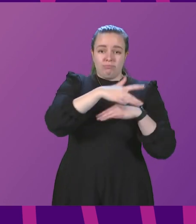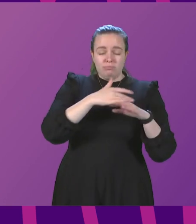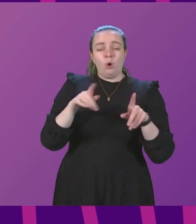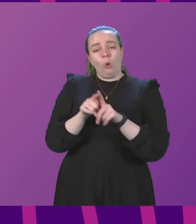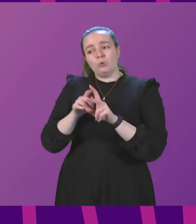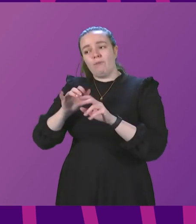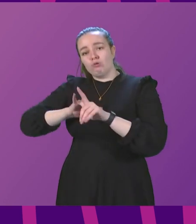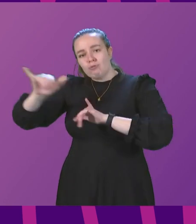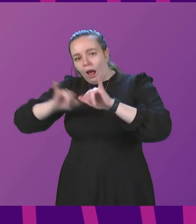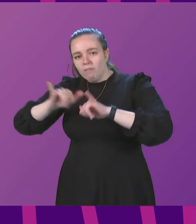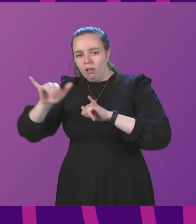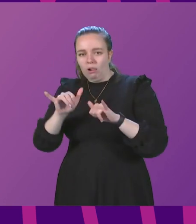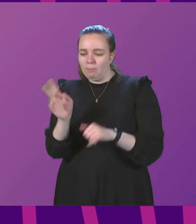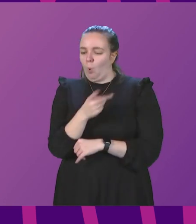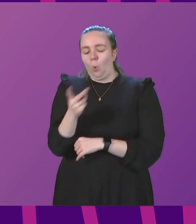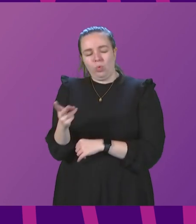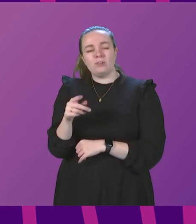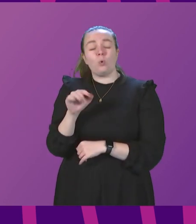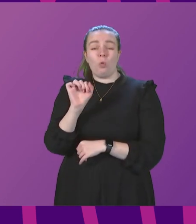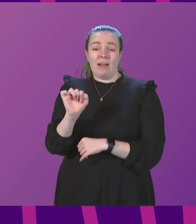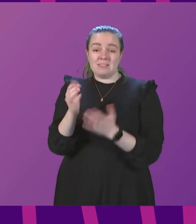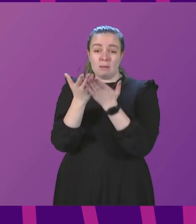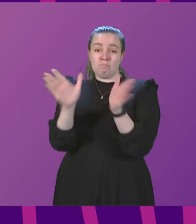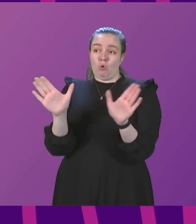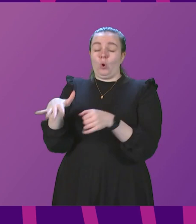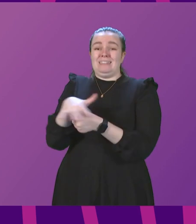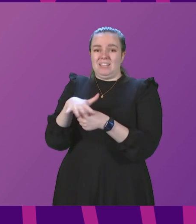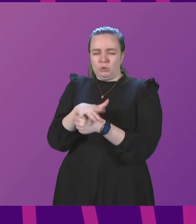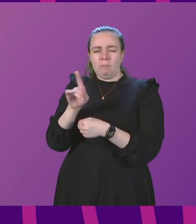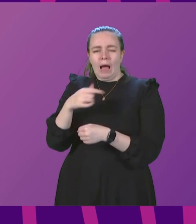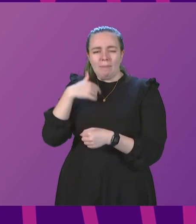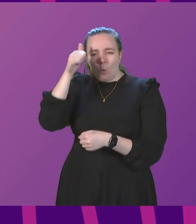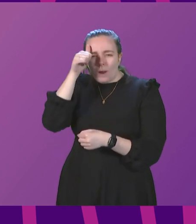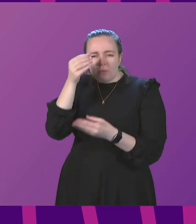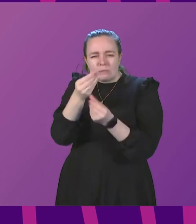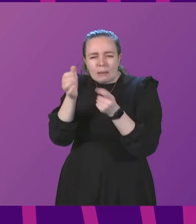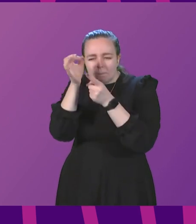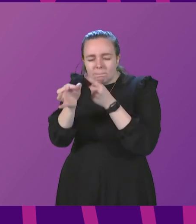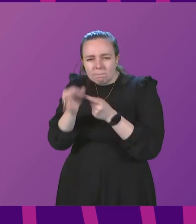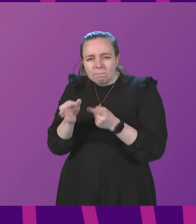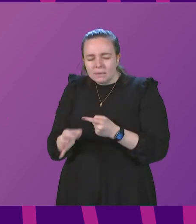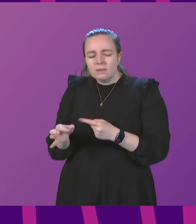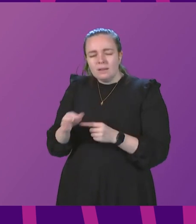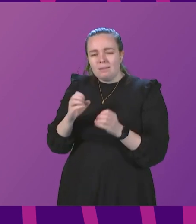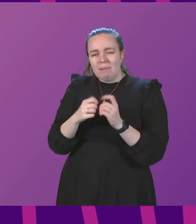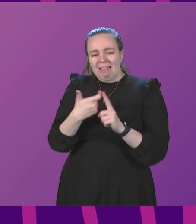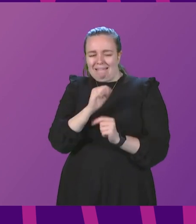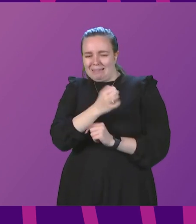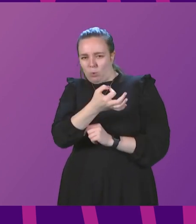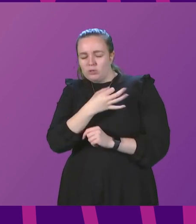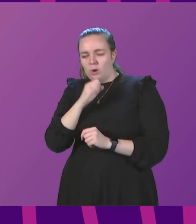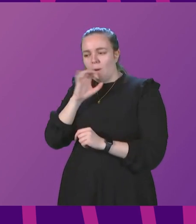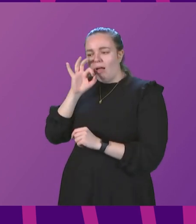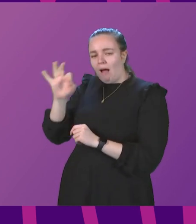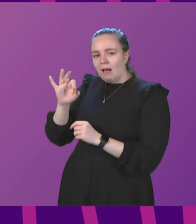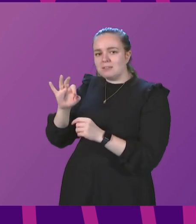travel purposes. So that's the broad situation in general terms. But I'm aware there was some particular details in Bill Kidd's question. So I will ask